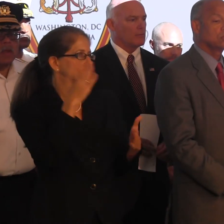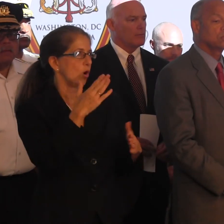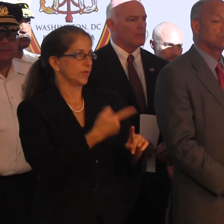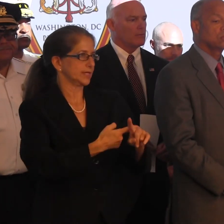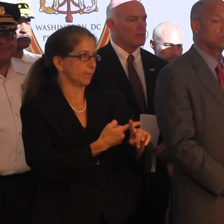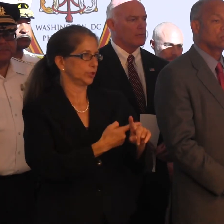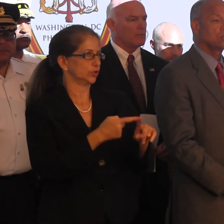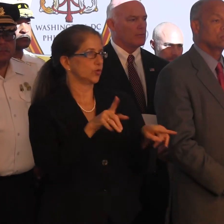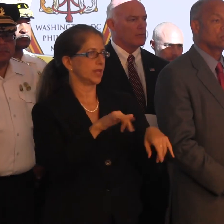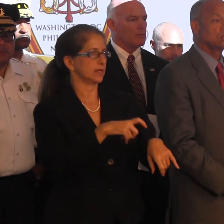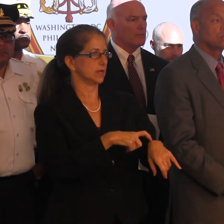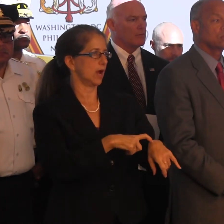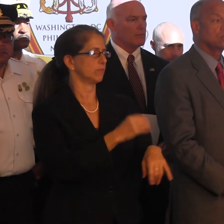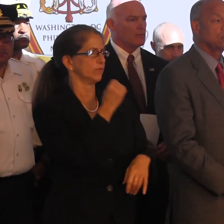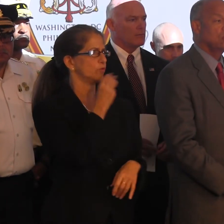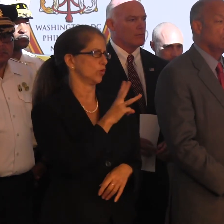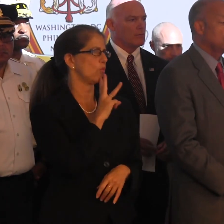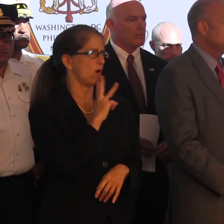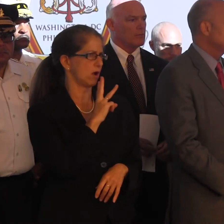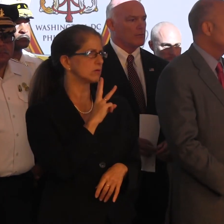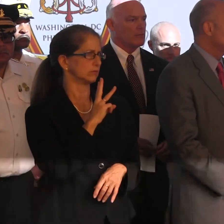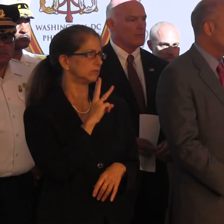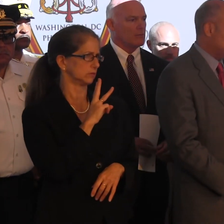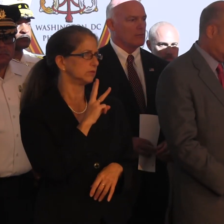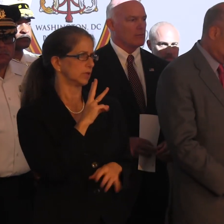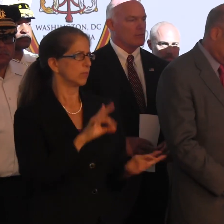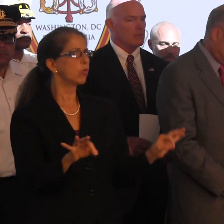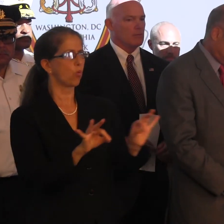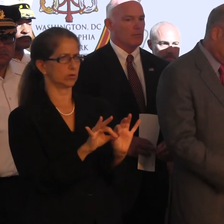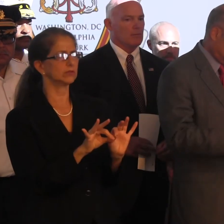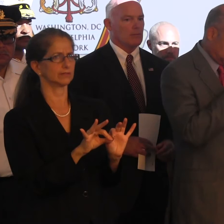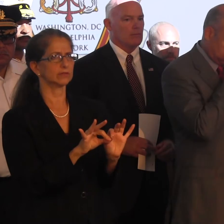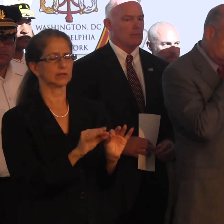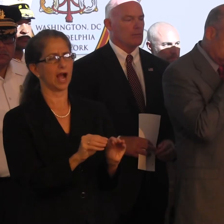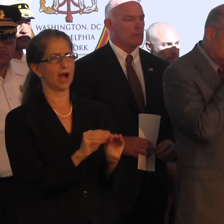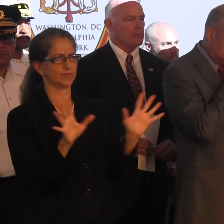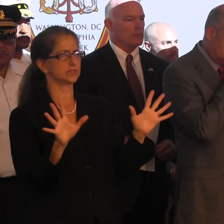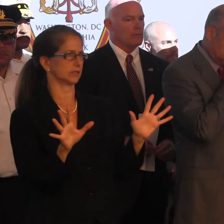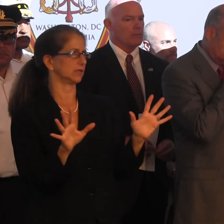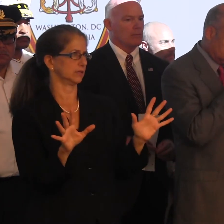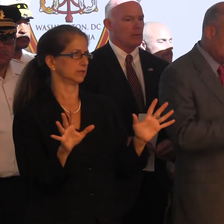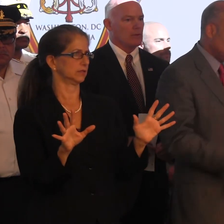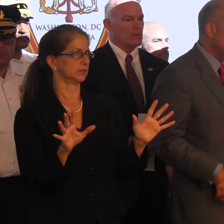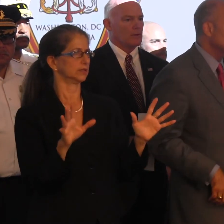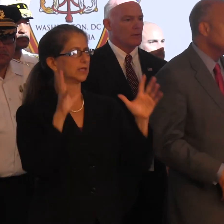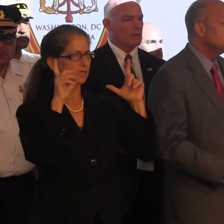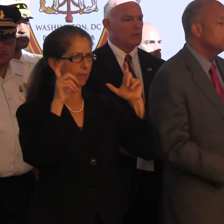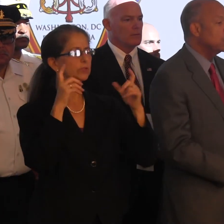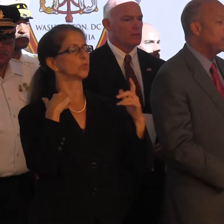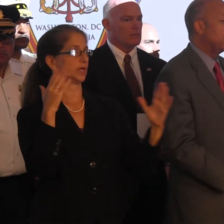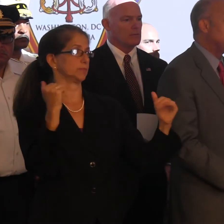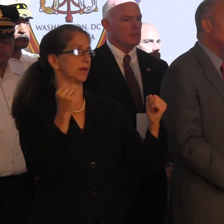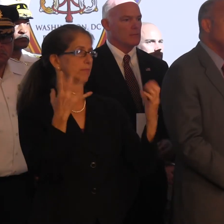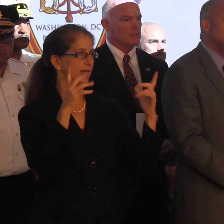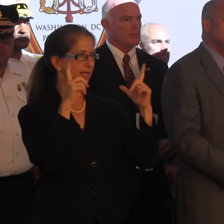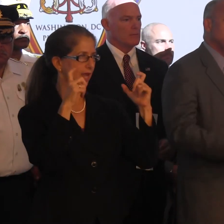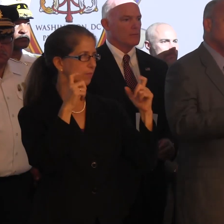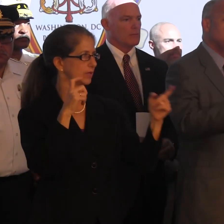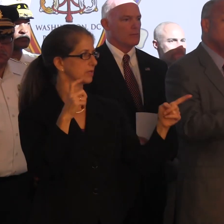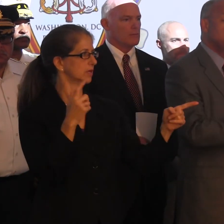at that time. But certainly food and water are essential items and obviously cameras. We expect there will be a lot of cameras out there that day.